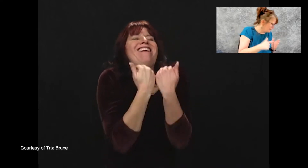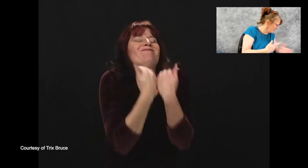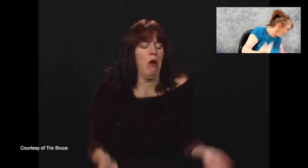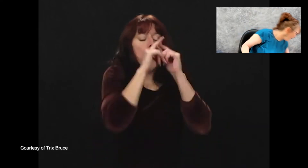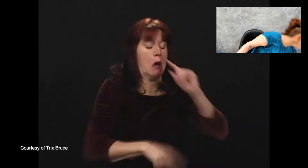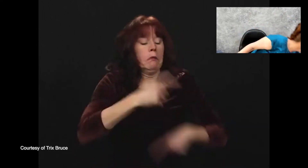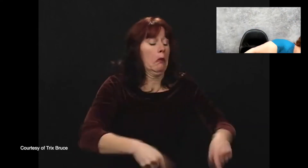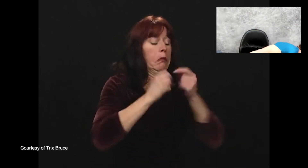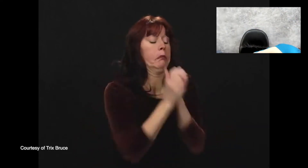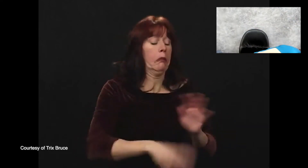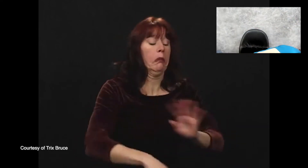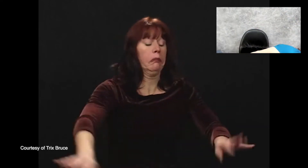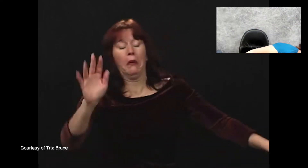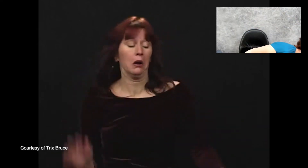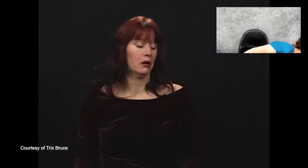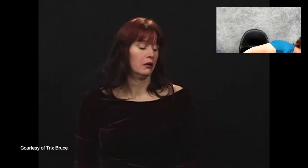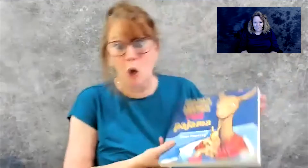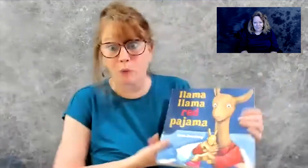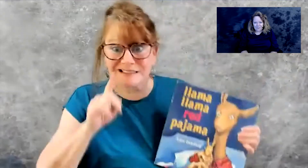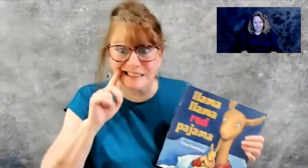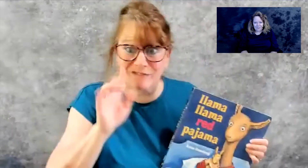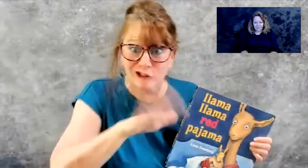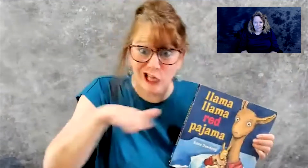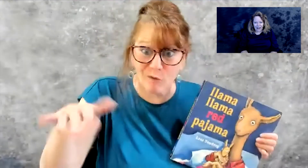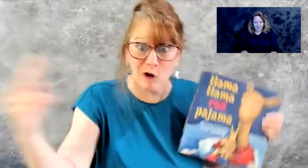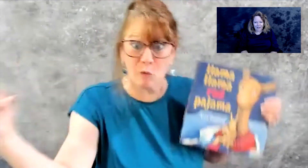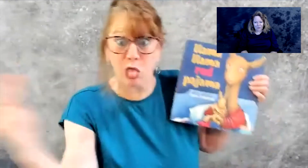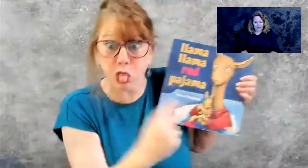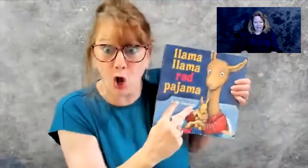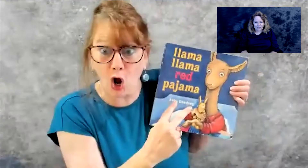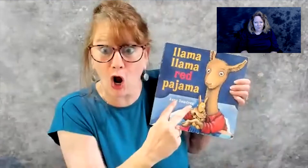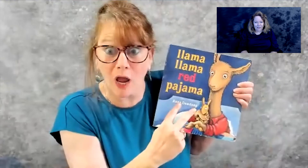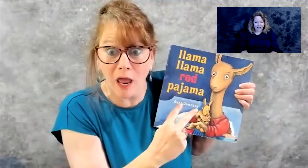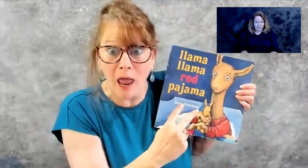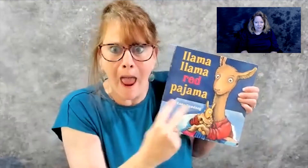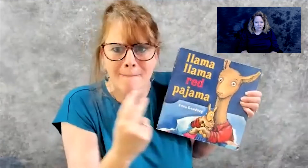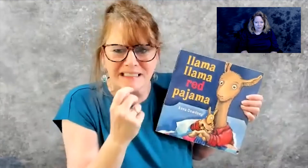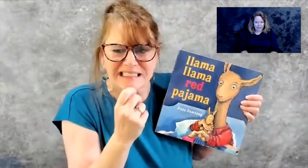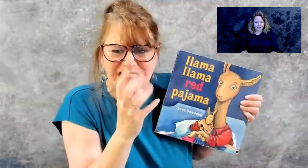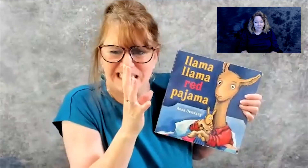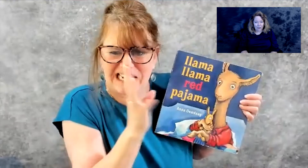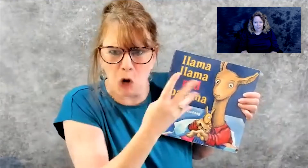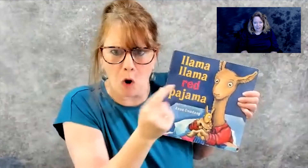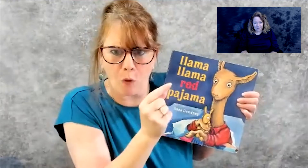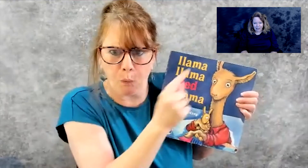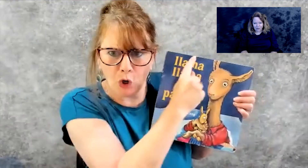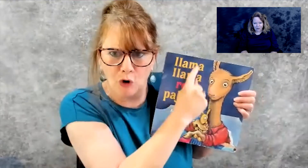look like in a book. For example, I might do this with Deaf children. They would look at the picture,